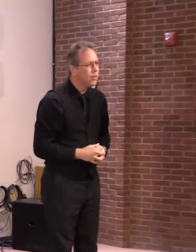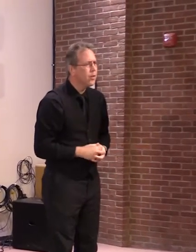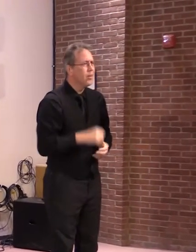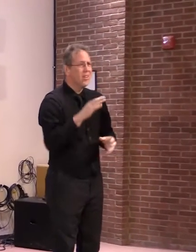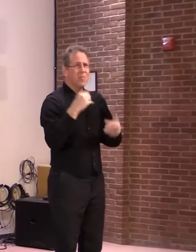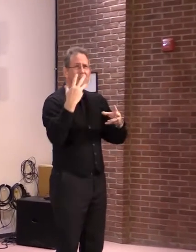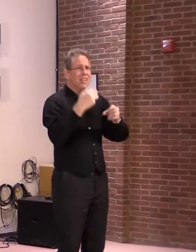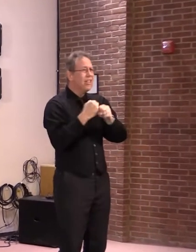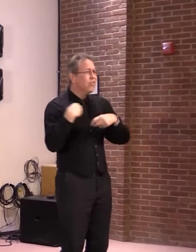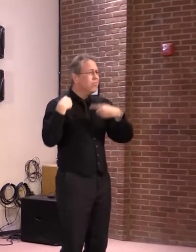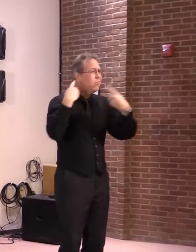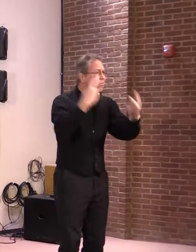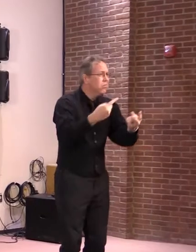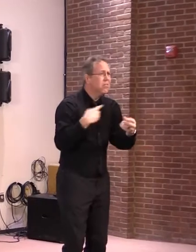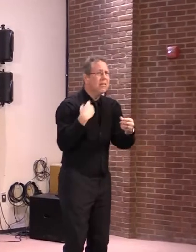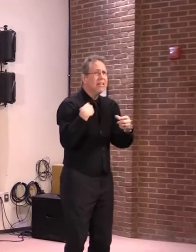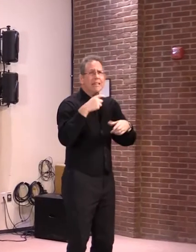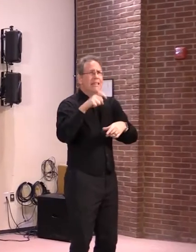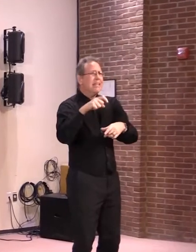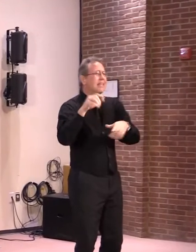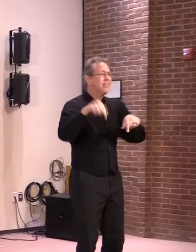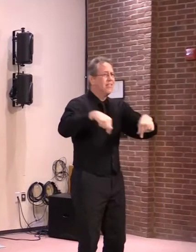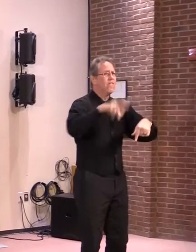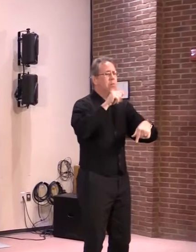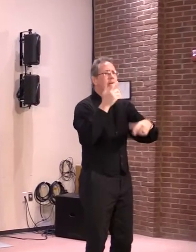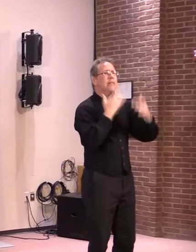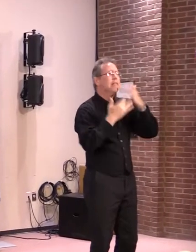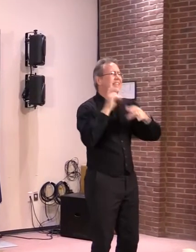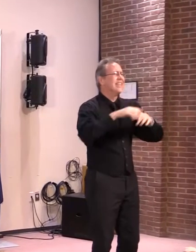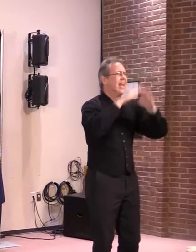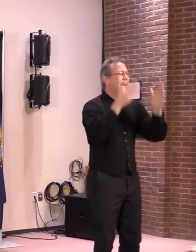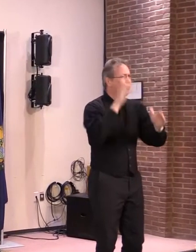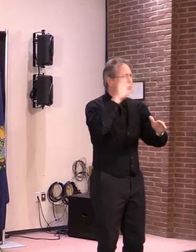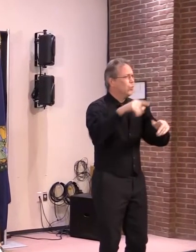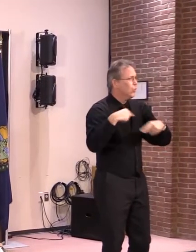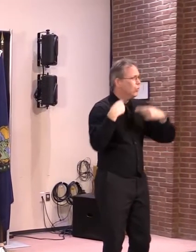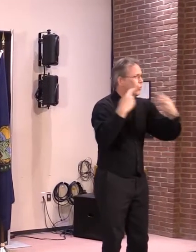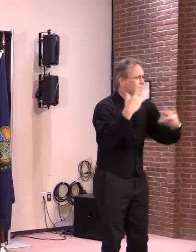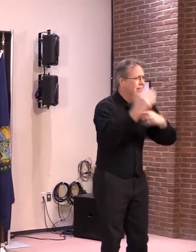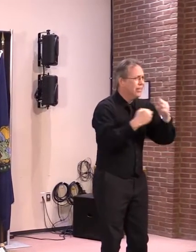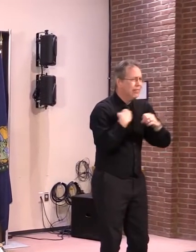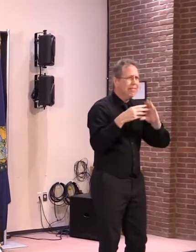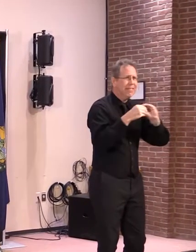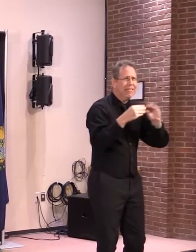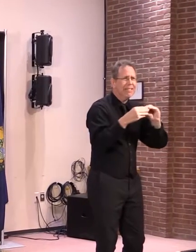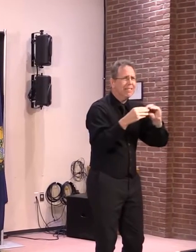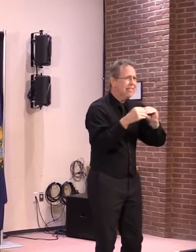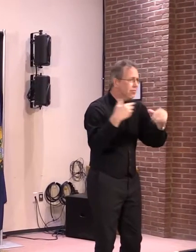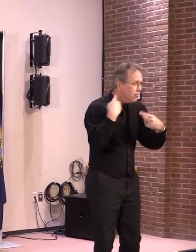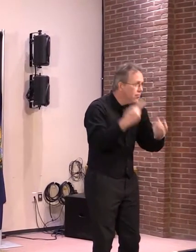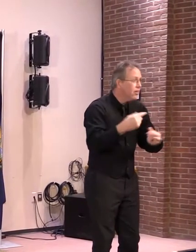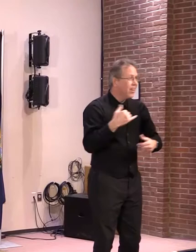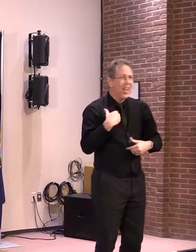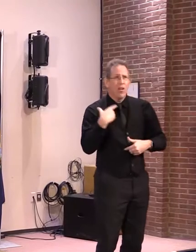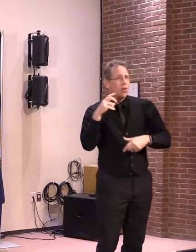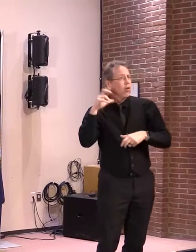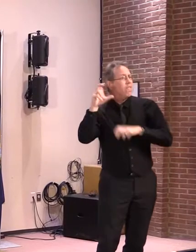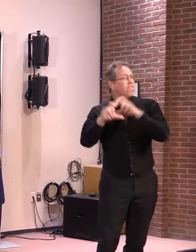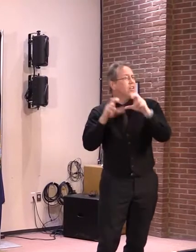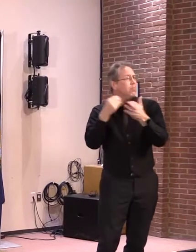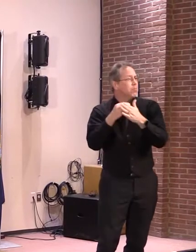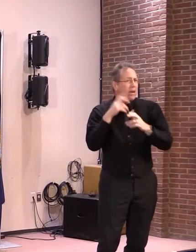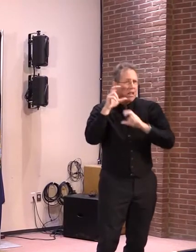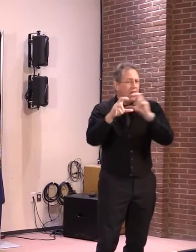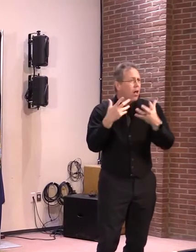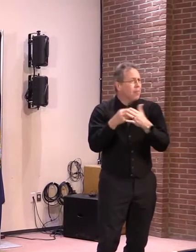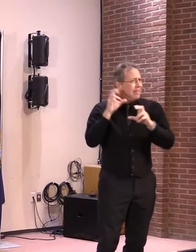need for more homes. We've made significant investments during my time as governor, including a $37 million housing